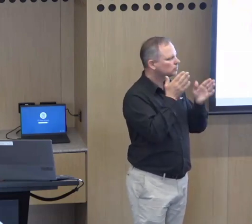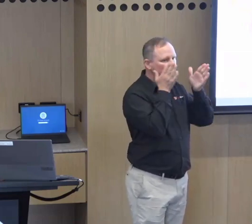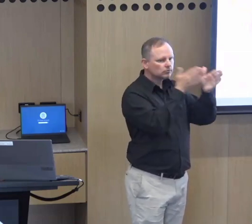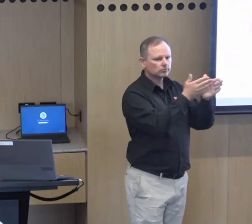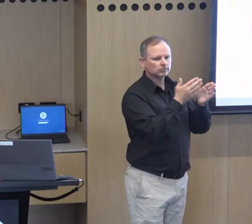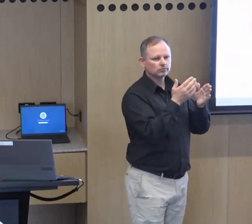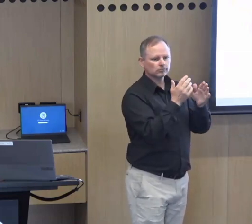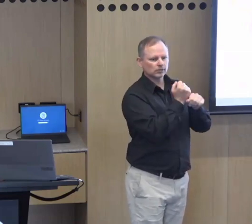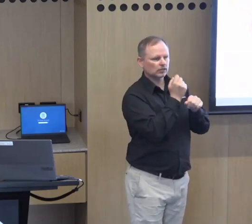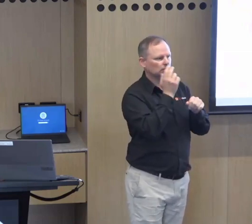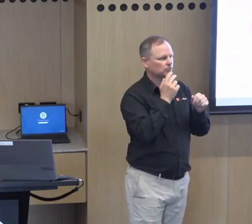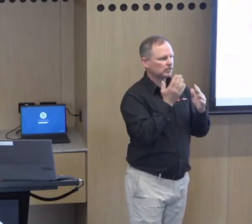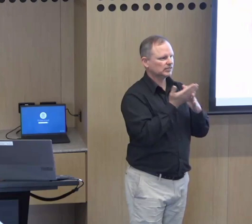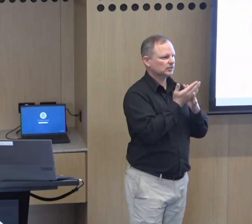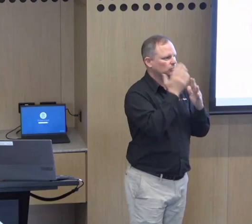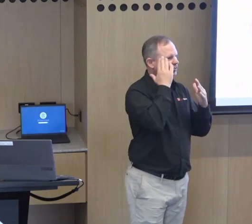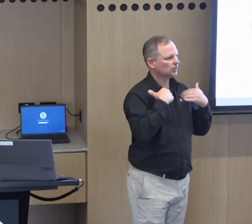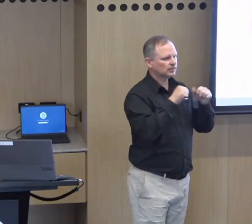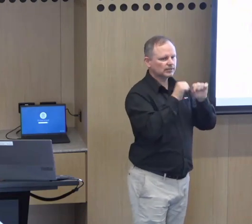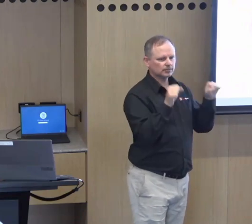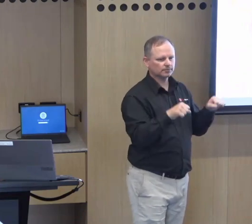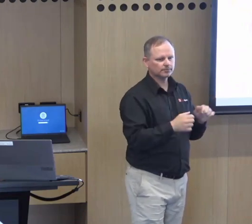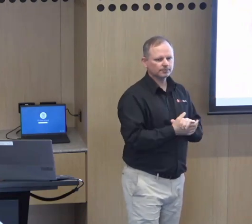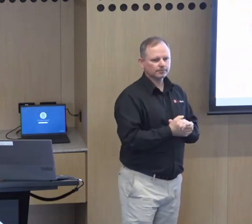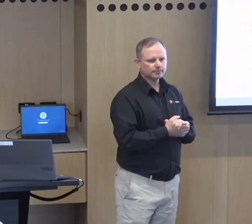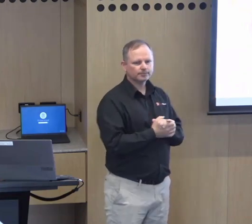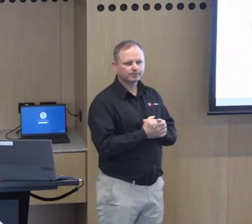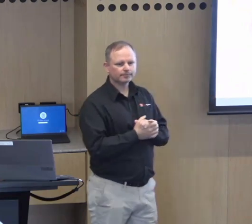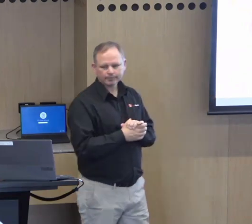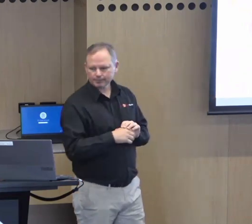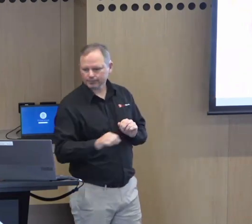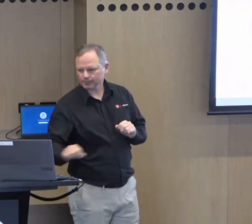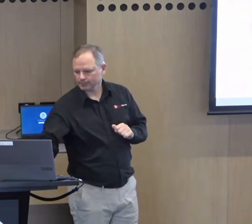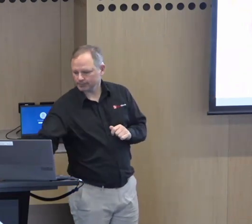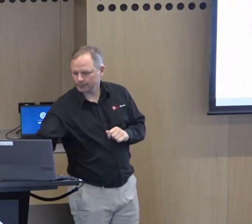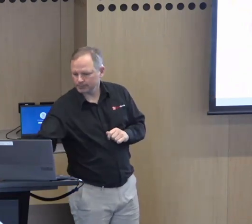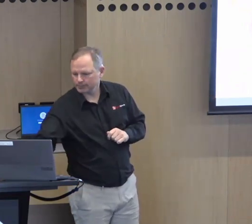And the strategy to achieve that really does form part of the work that we've been doing.